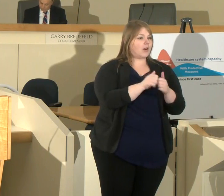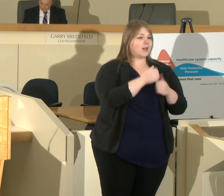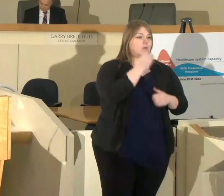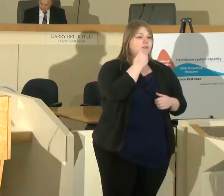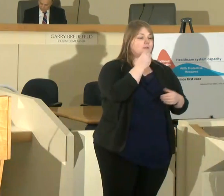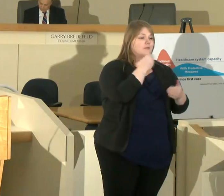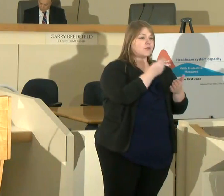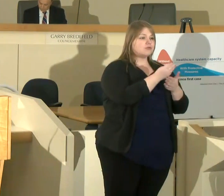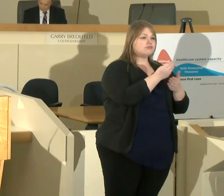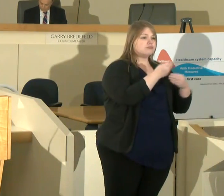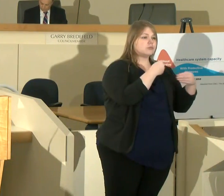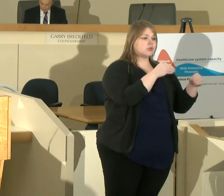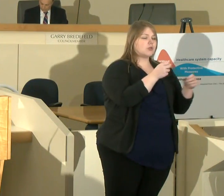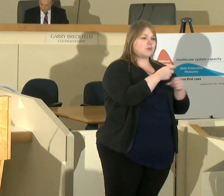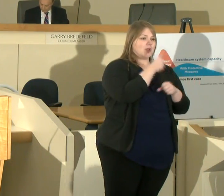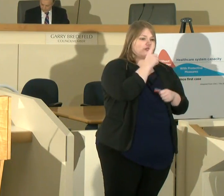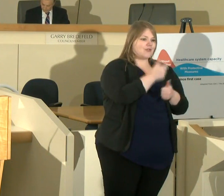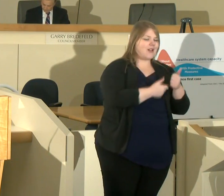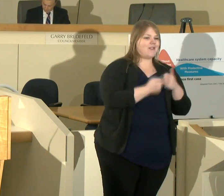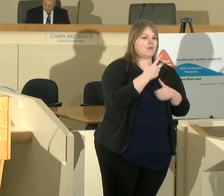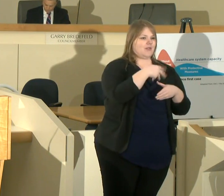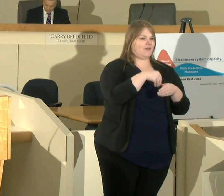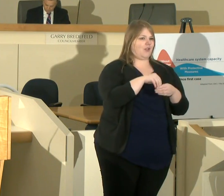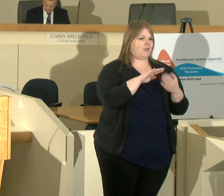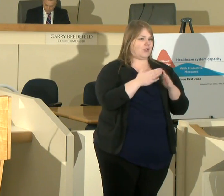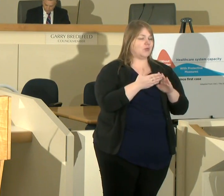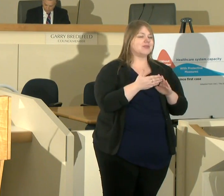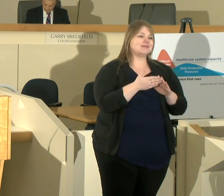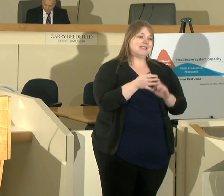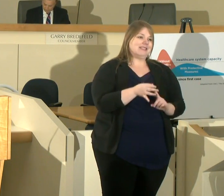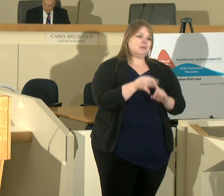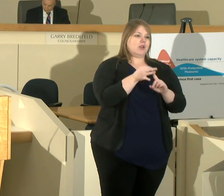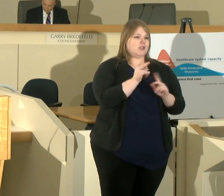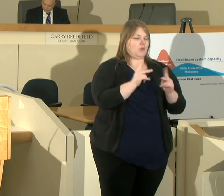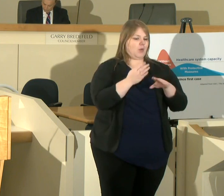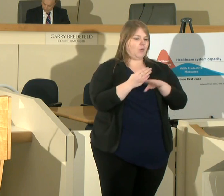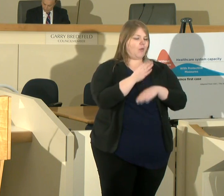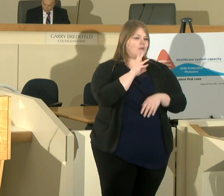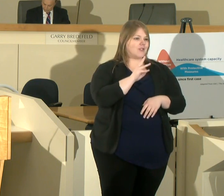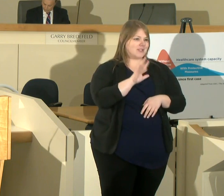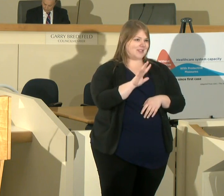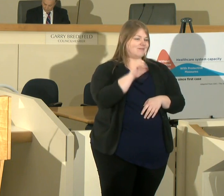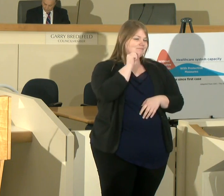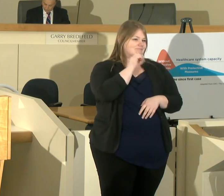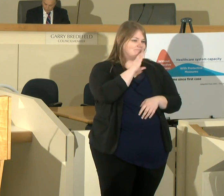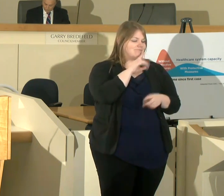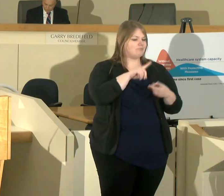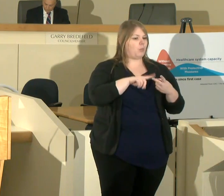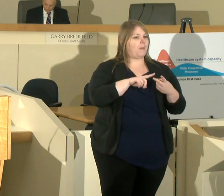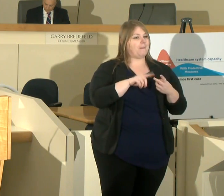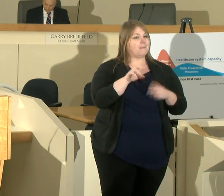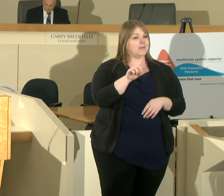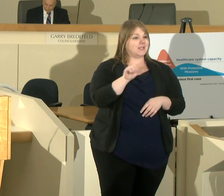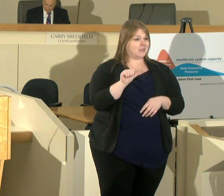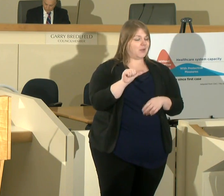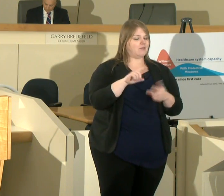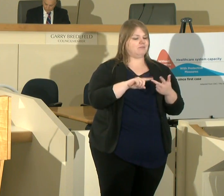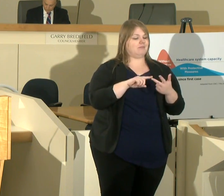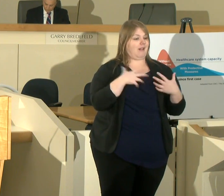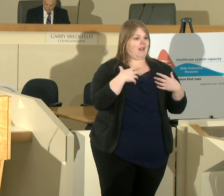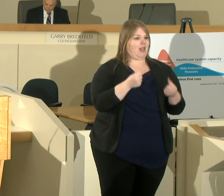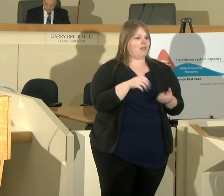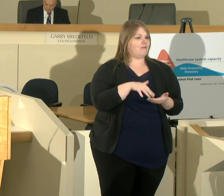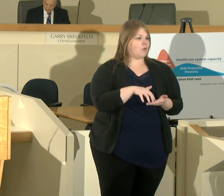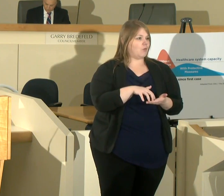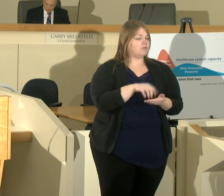everyone in our community particularly people over the age of 65 disabled and health vulnerabilities have access